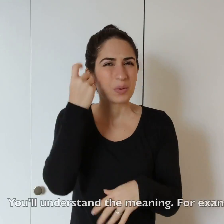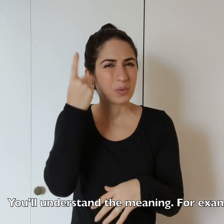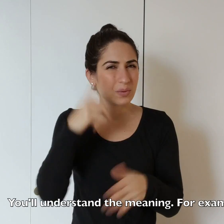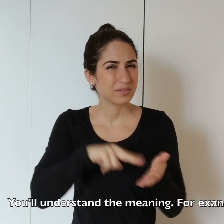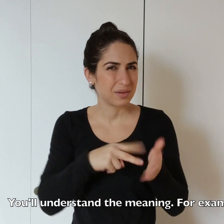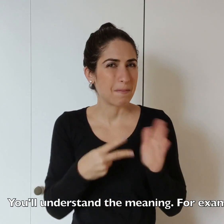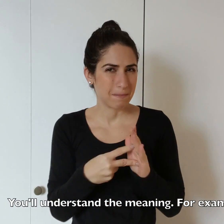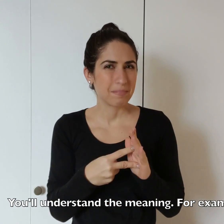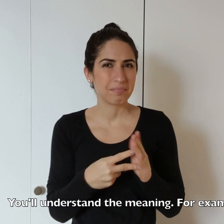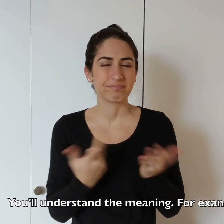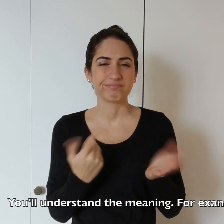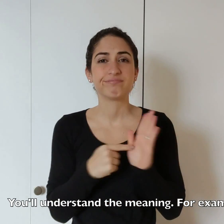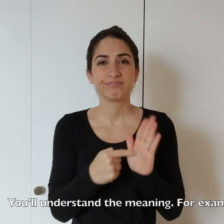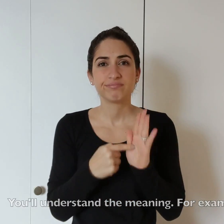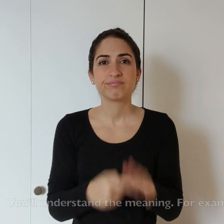help you understand the meaning.